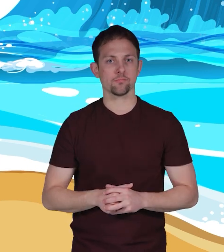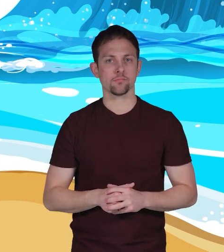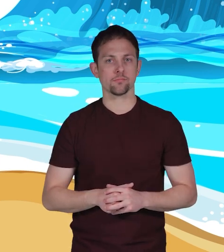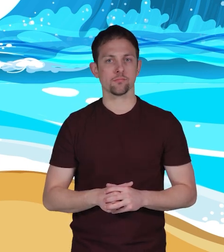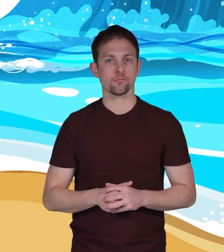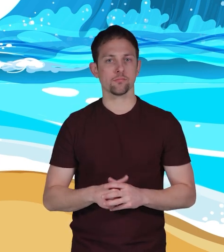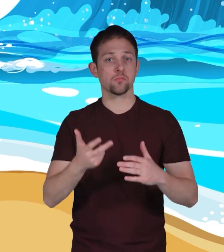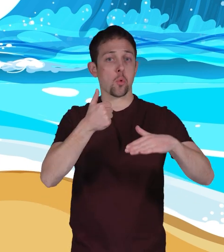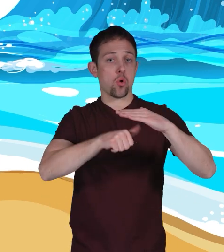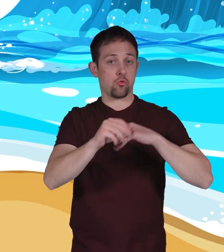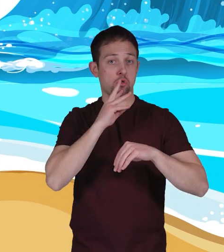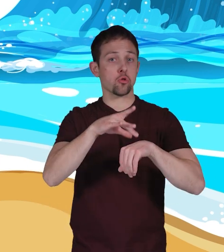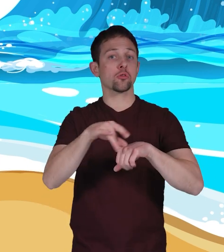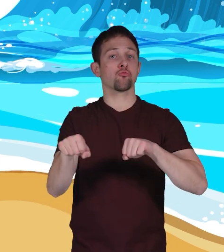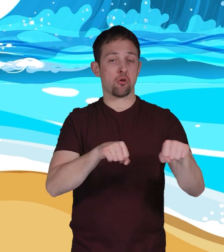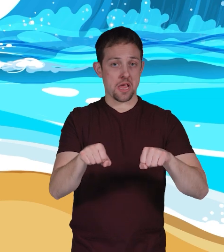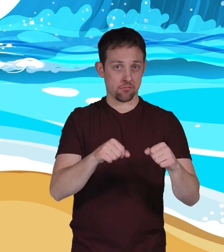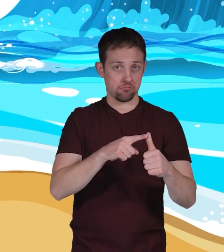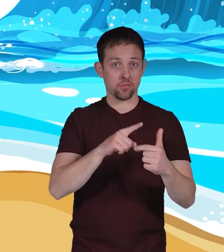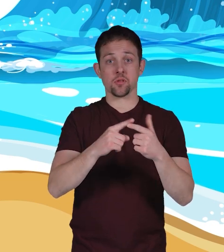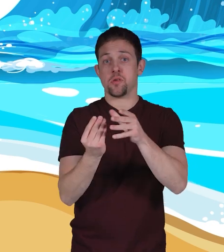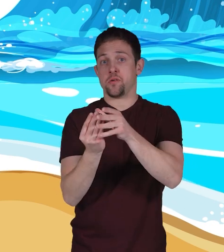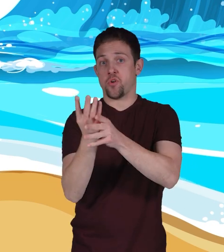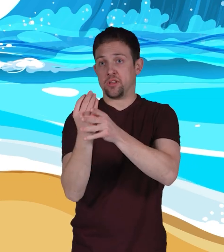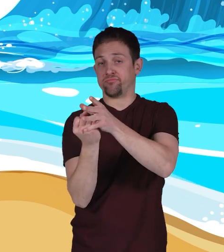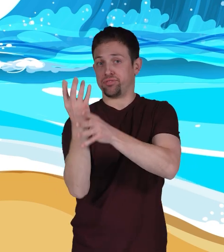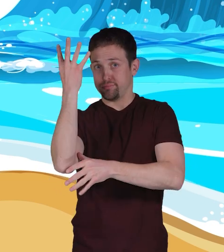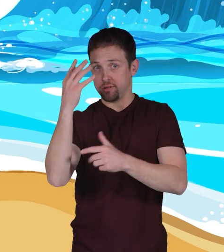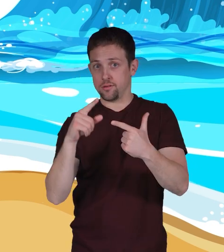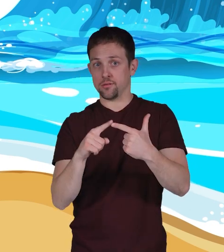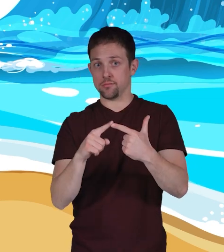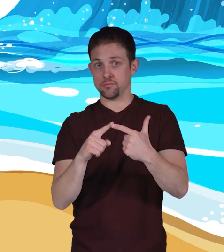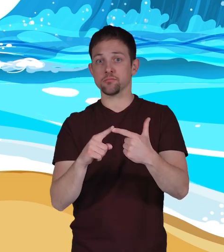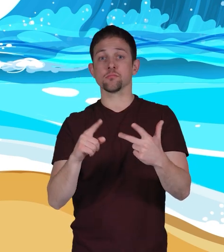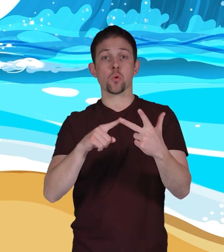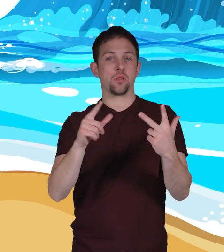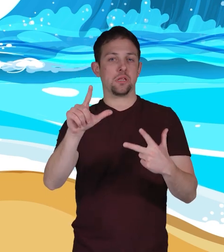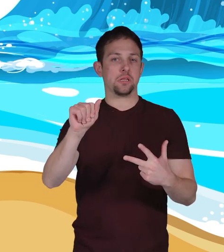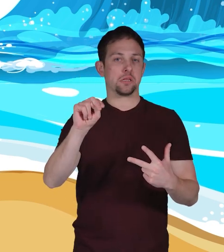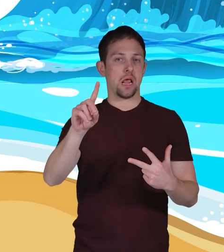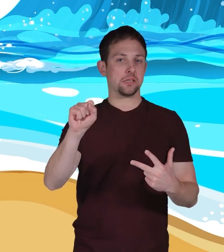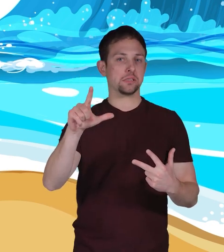Underwater earthquakes, volcanic eruptions, or landslides.